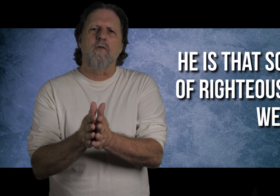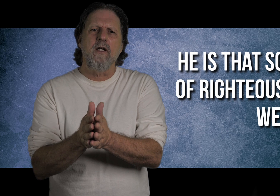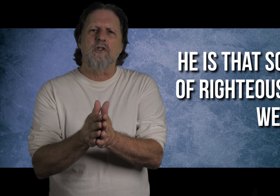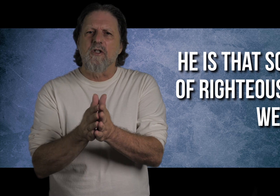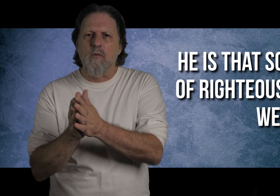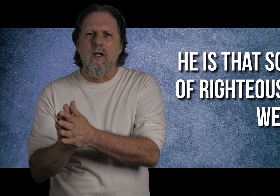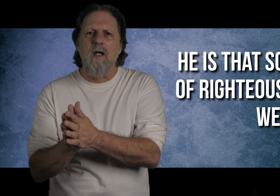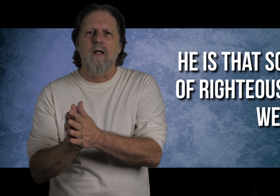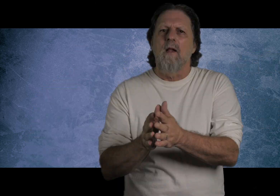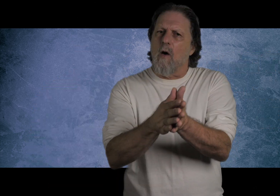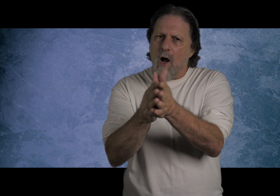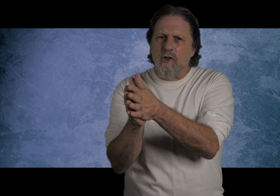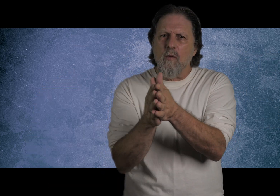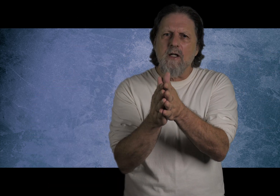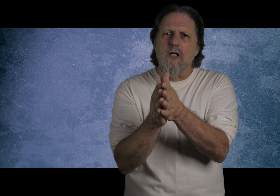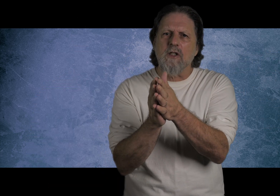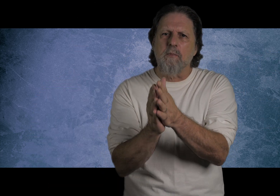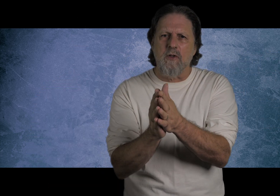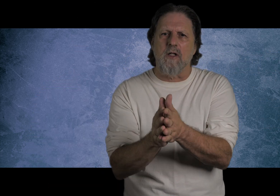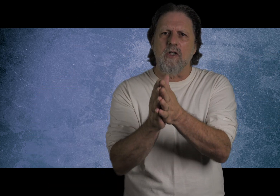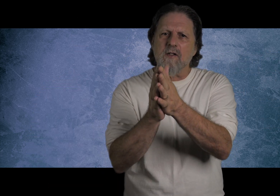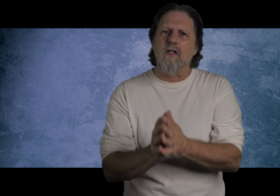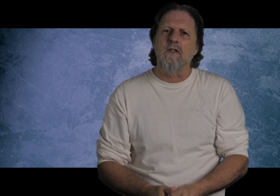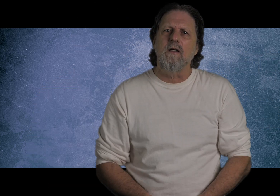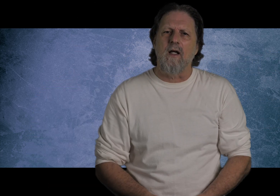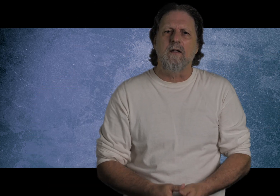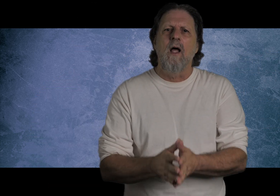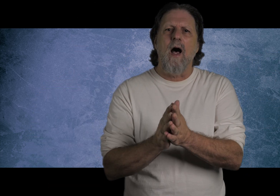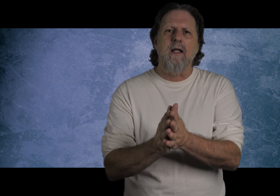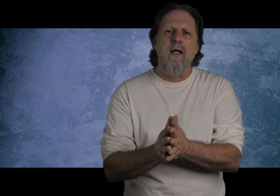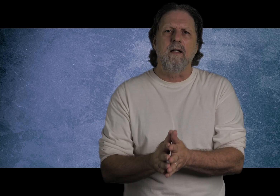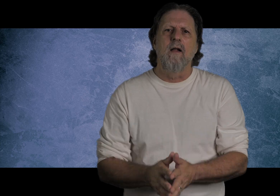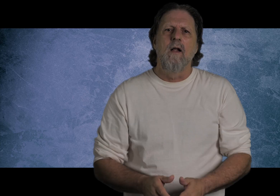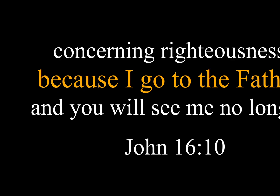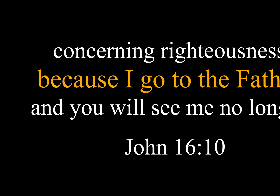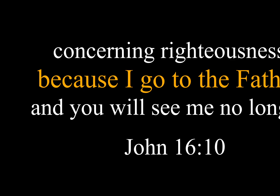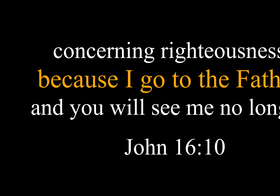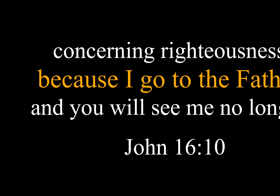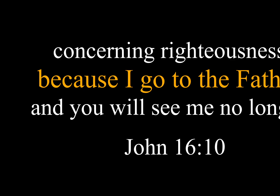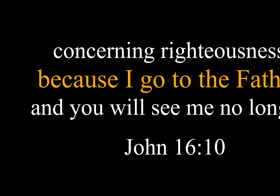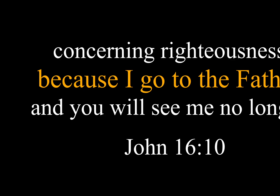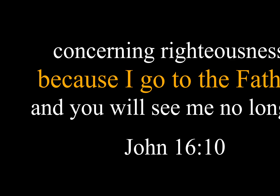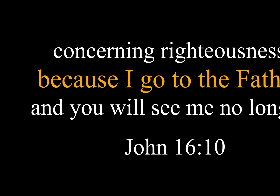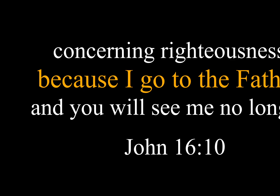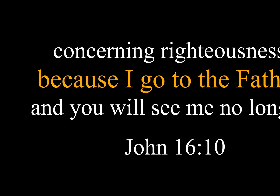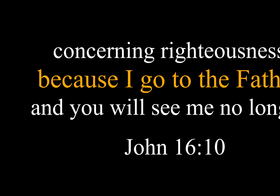of righteousness we need. Now, watch the way Jesus puts it. John 16.10, again. Concerning righteousness, Because